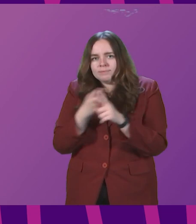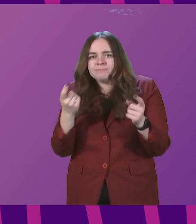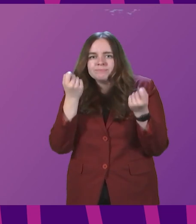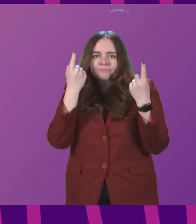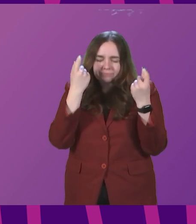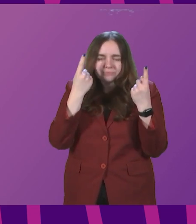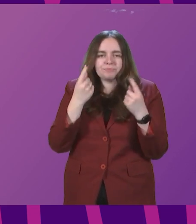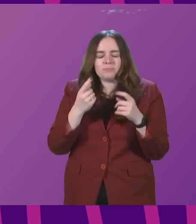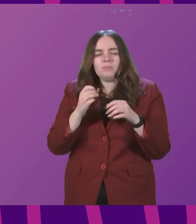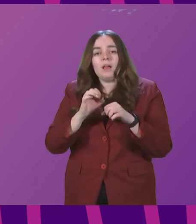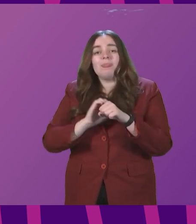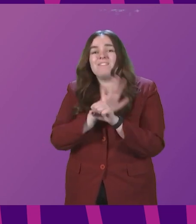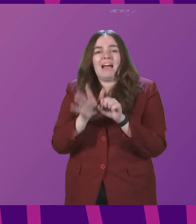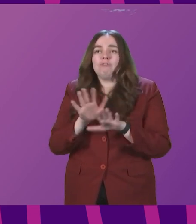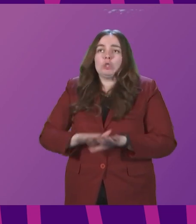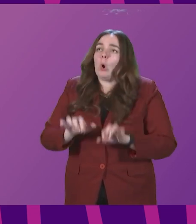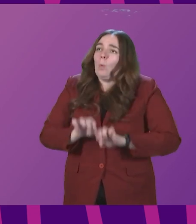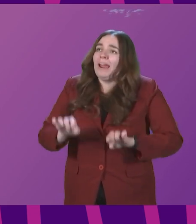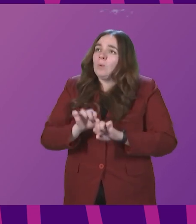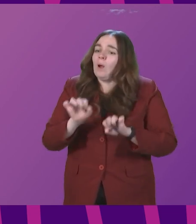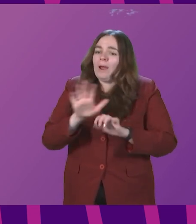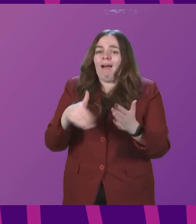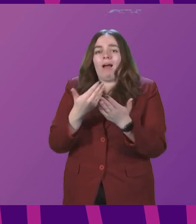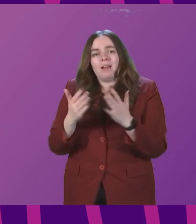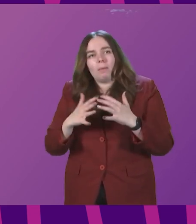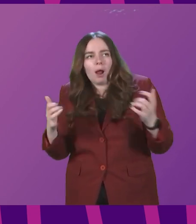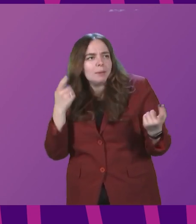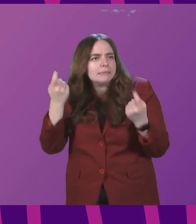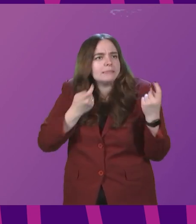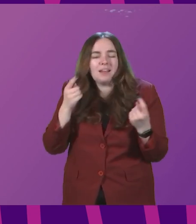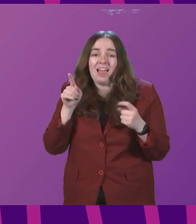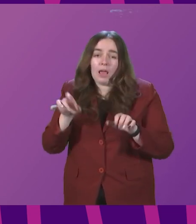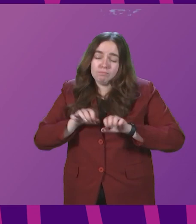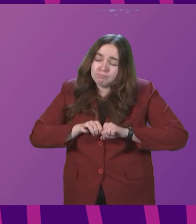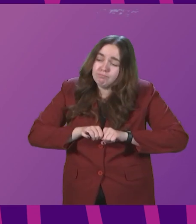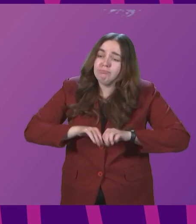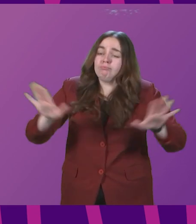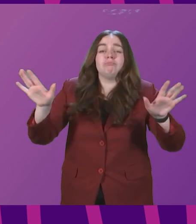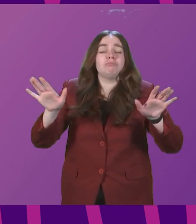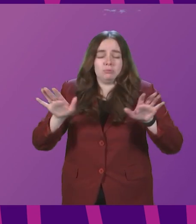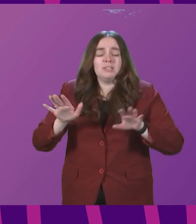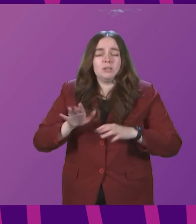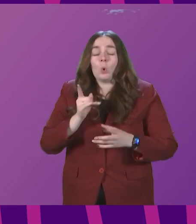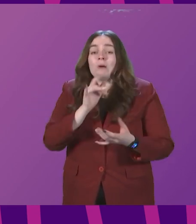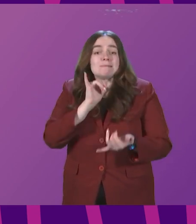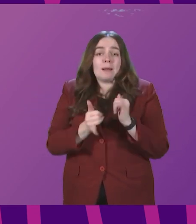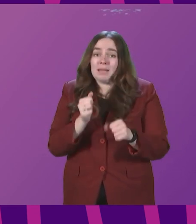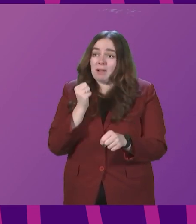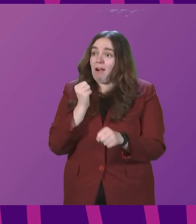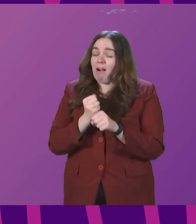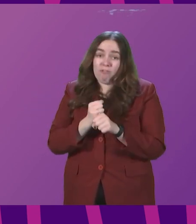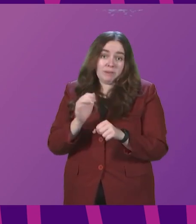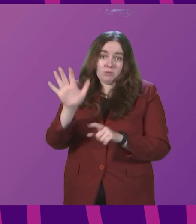fact that the virus doesn't wait until Parliament considers things. It spreads at its own pace. So sometimes governments everywhere